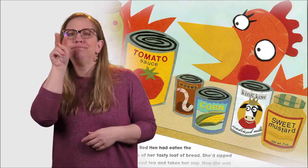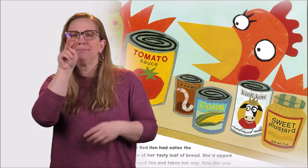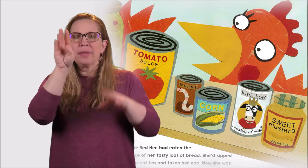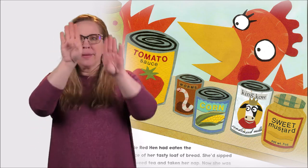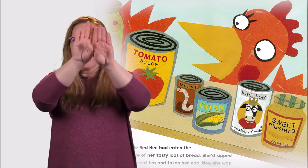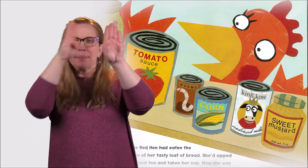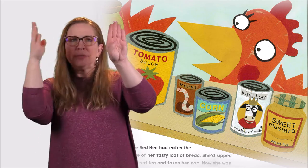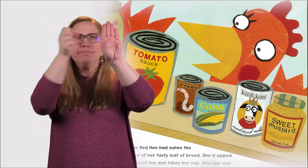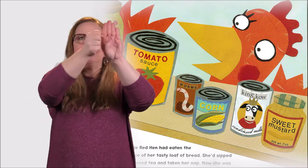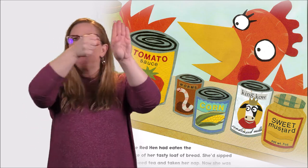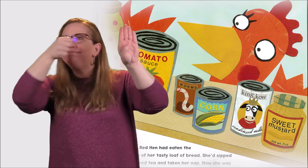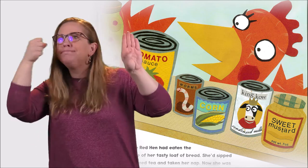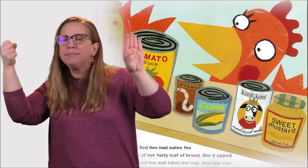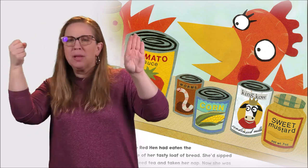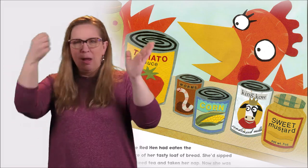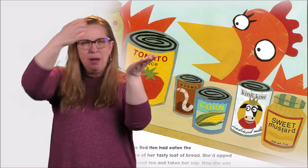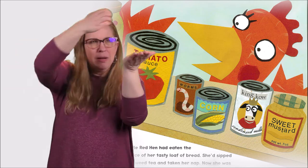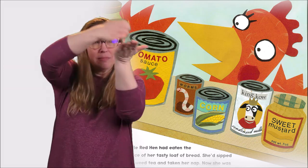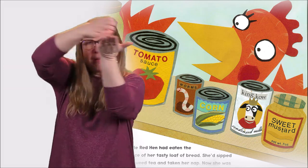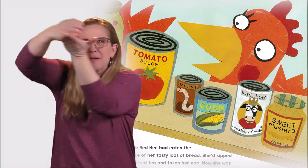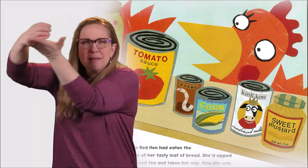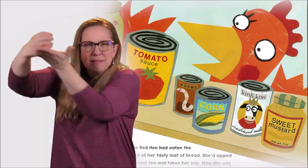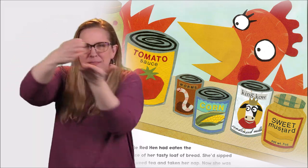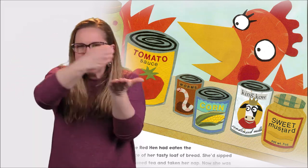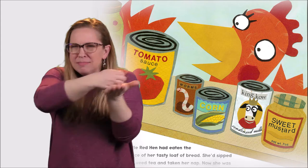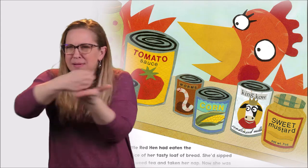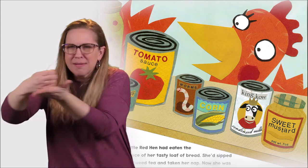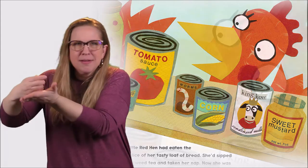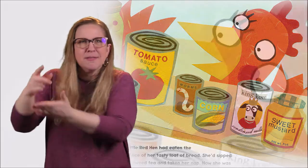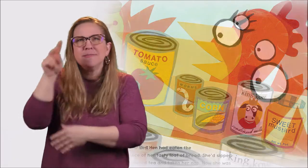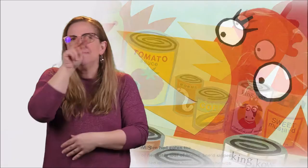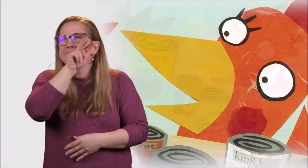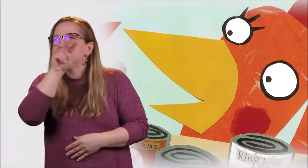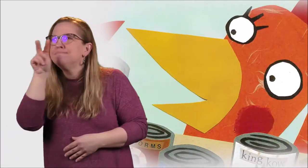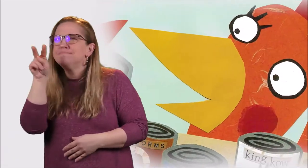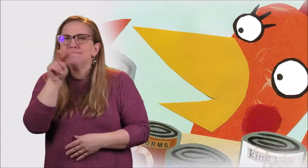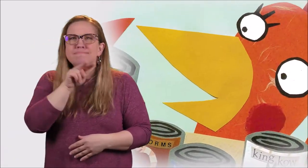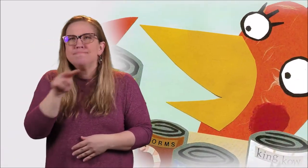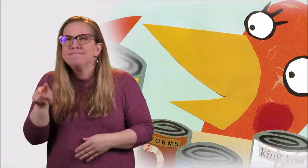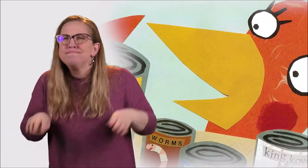So she scratched through her cupboard and spied a can of tomato sauce.